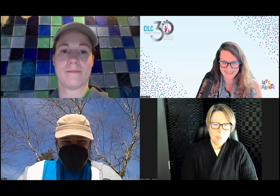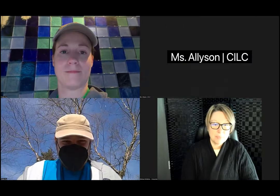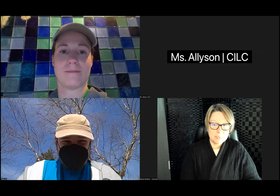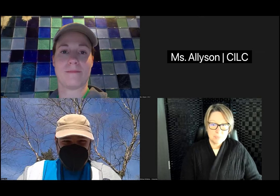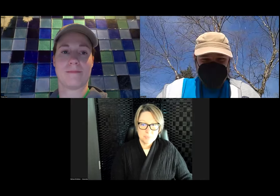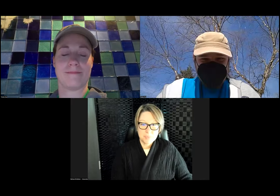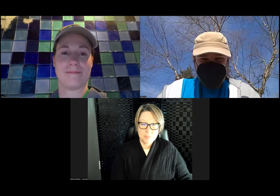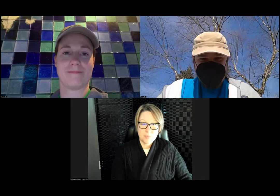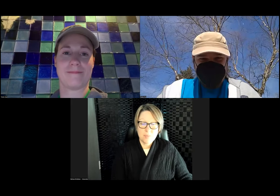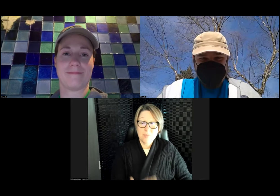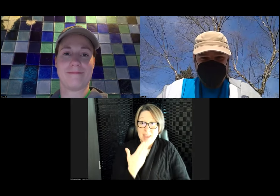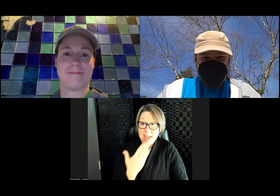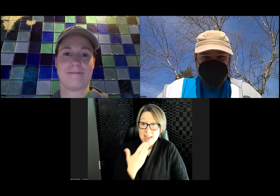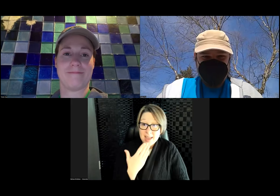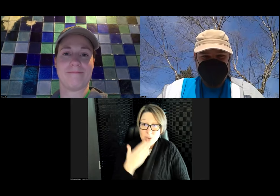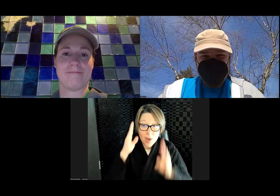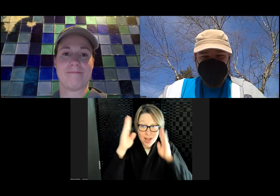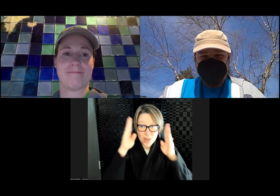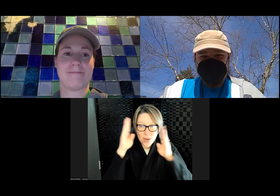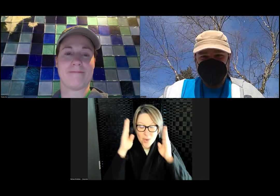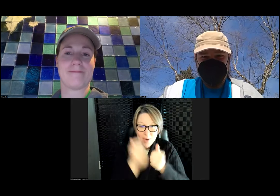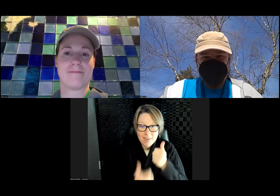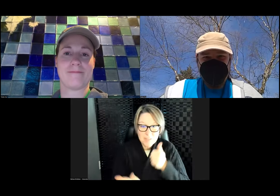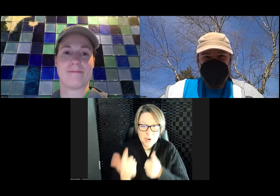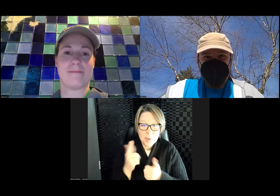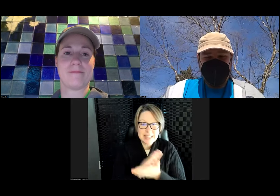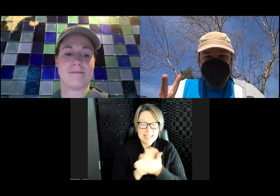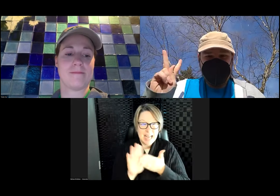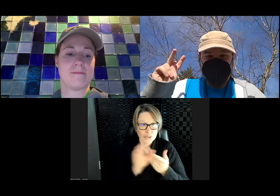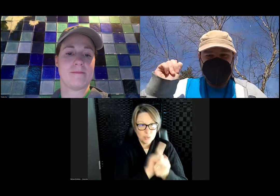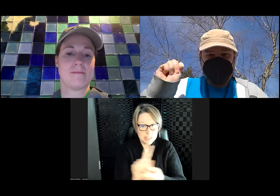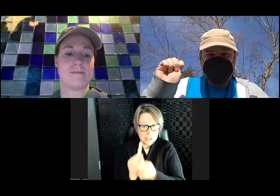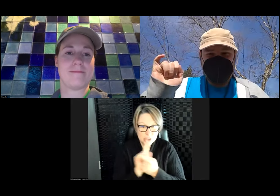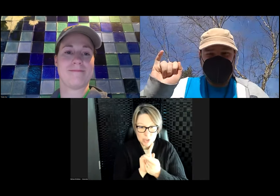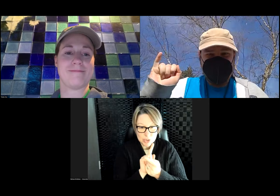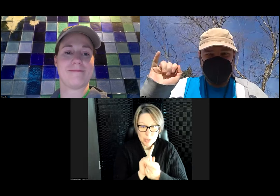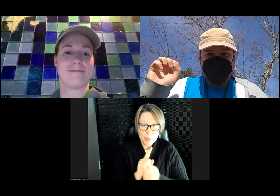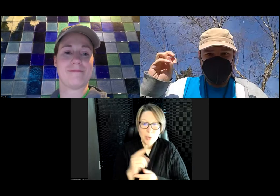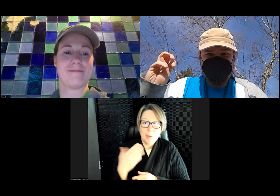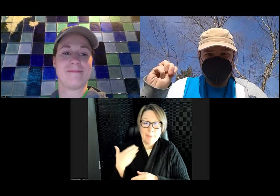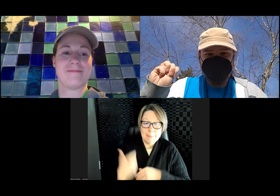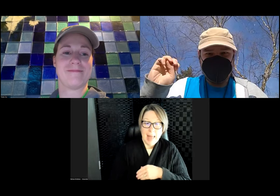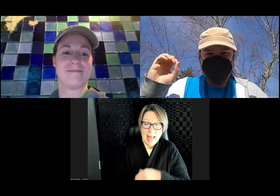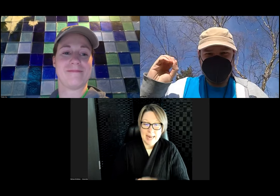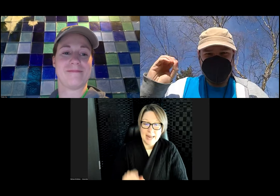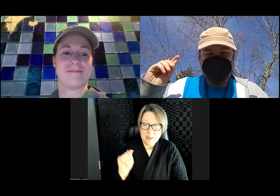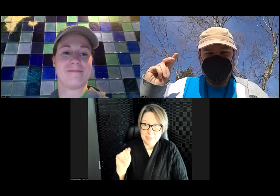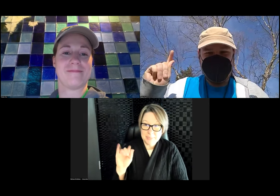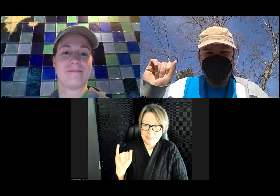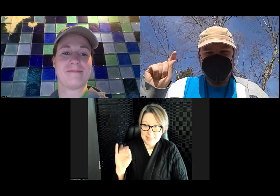very much. Hello, everybody. It is nice to meet you. My name is Timothy, and